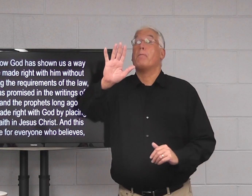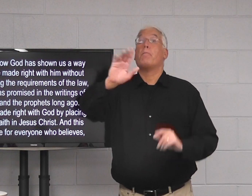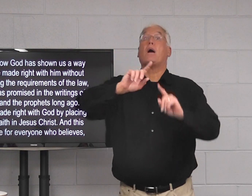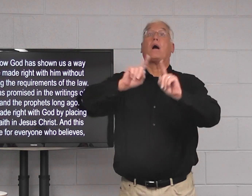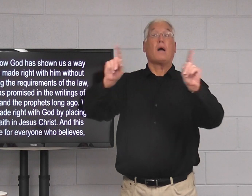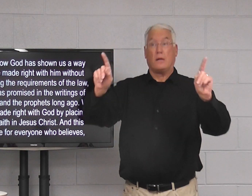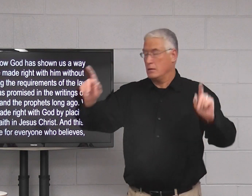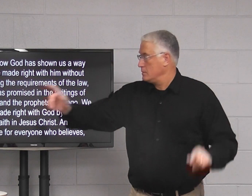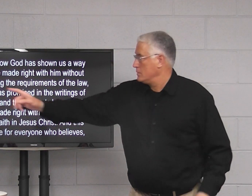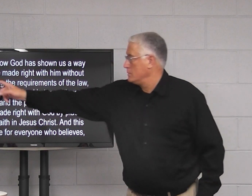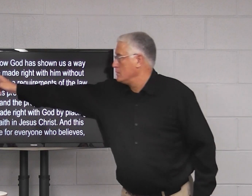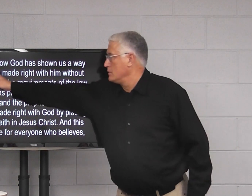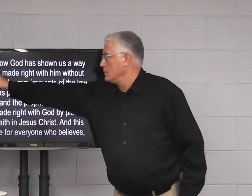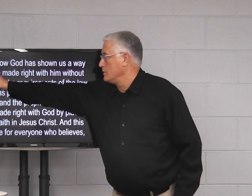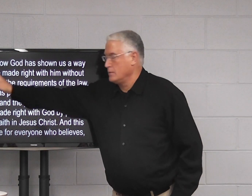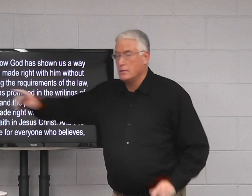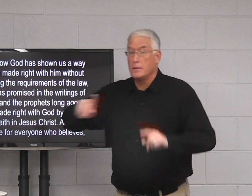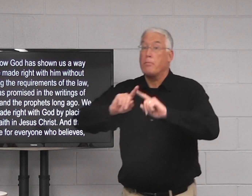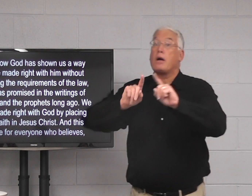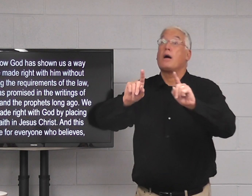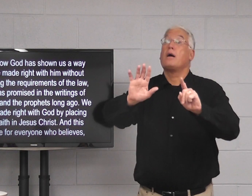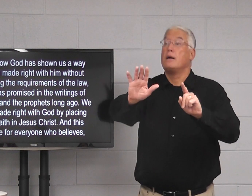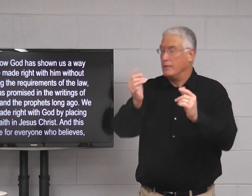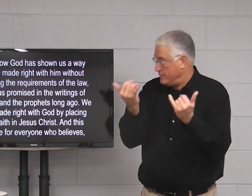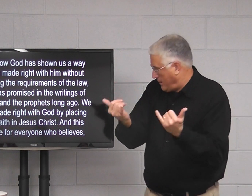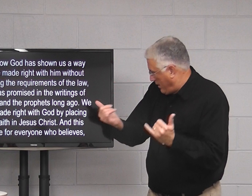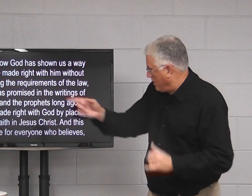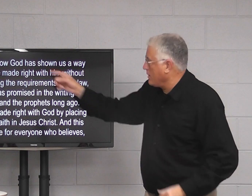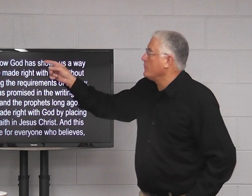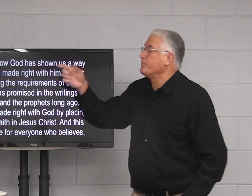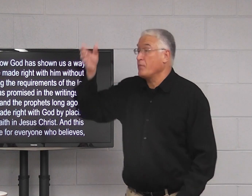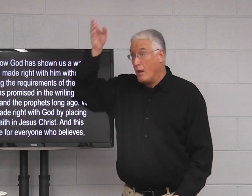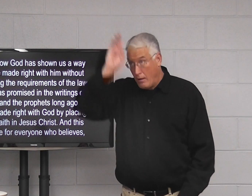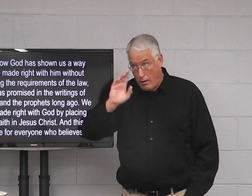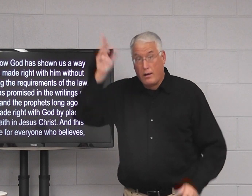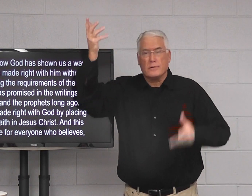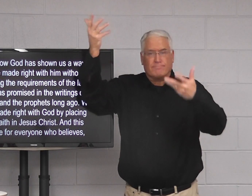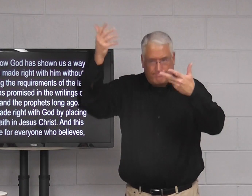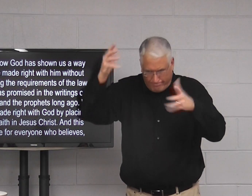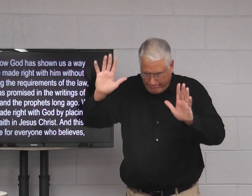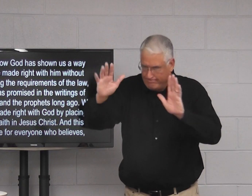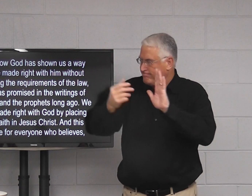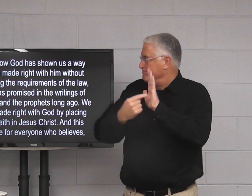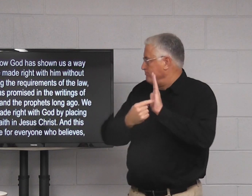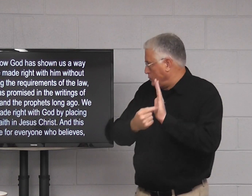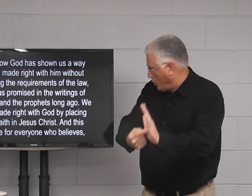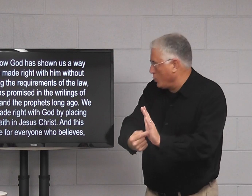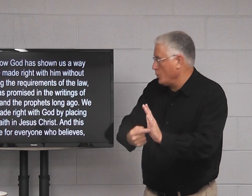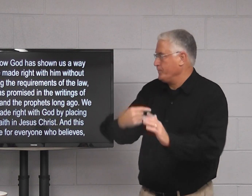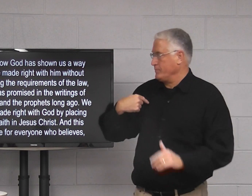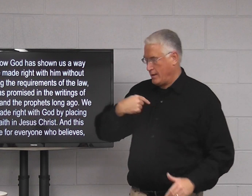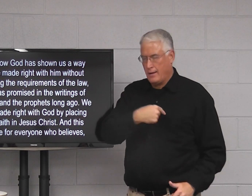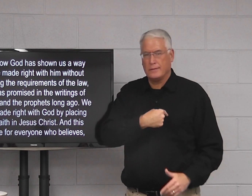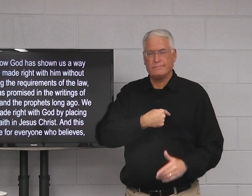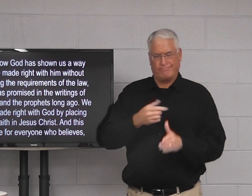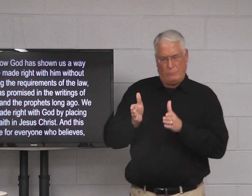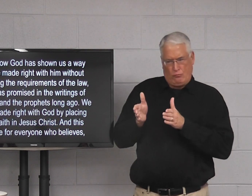but but now God has shown us